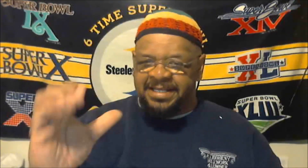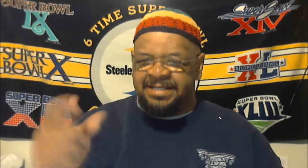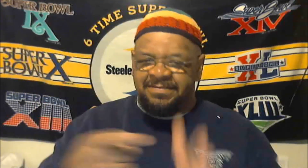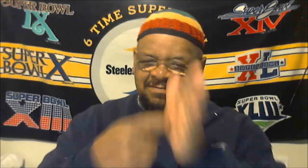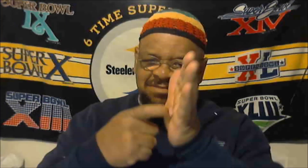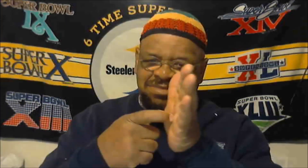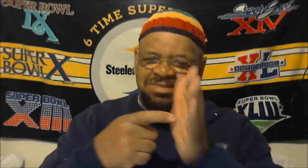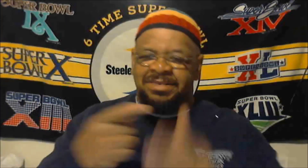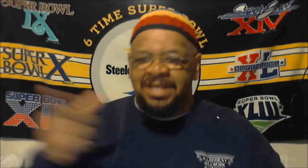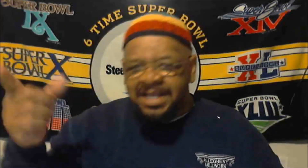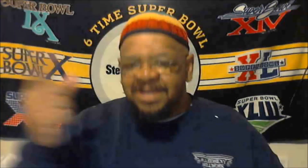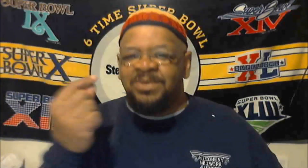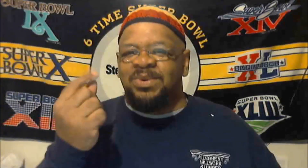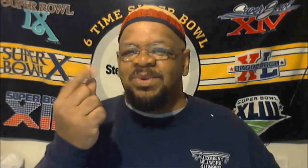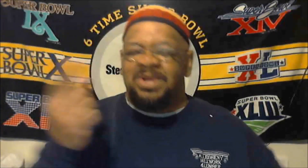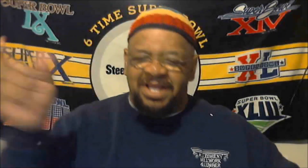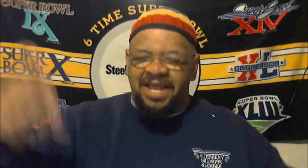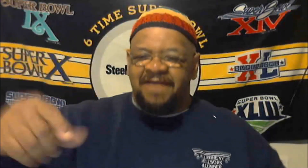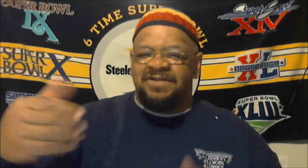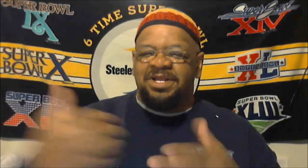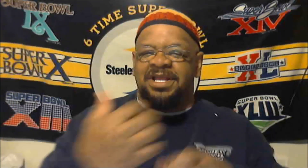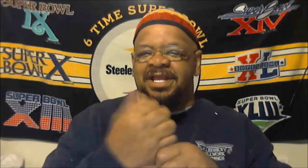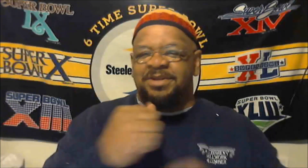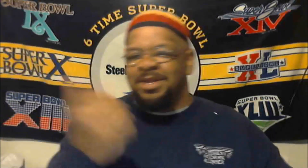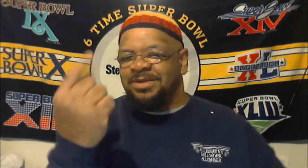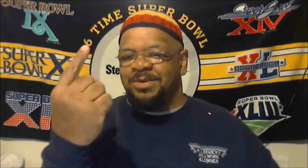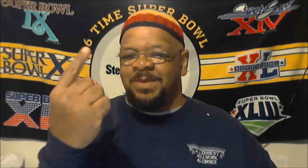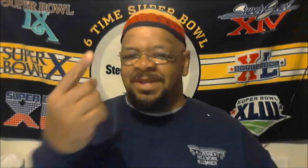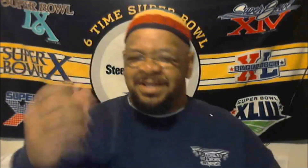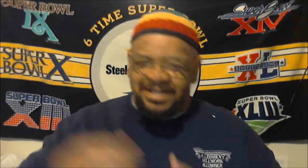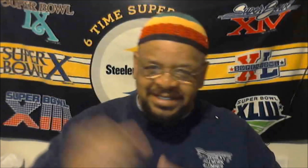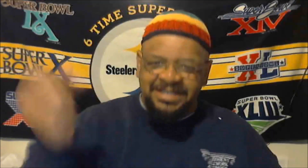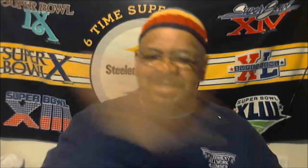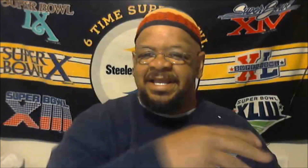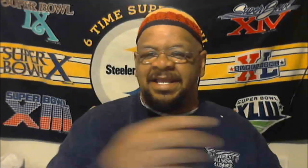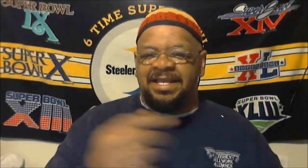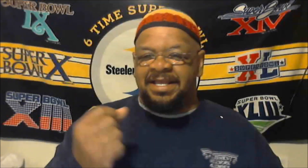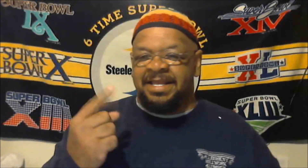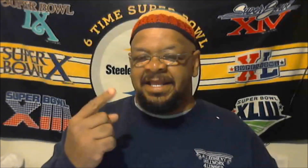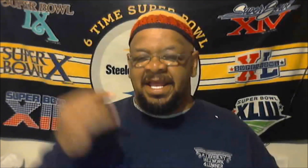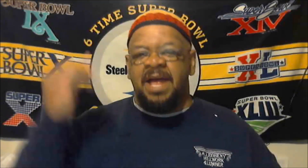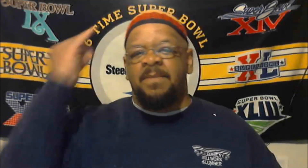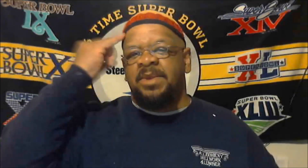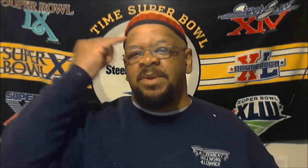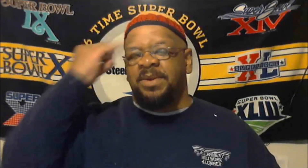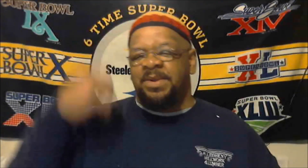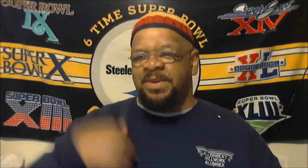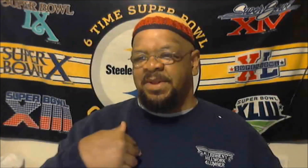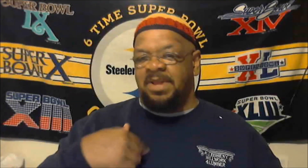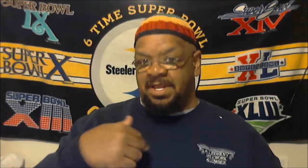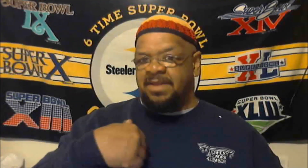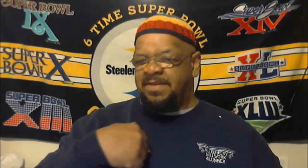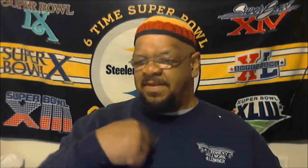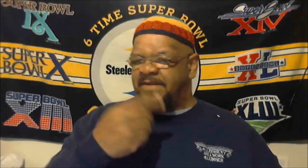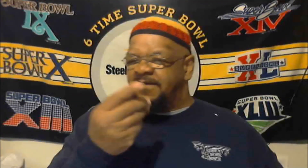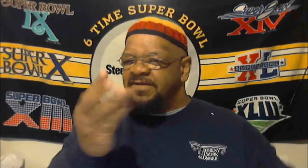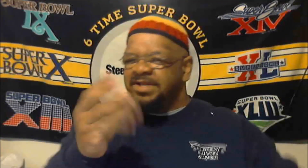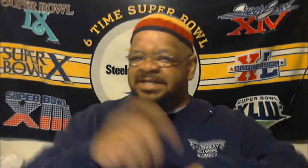So two little pieces of chives. They're really pretty. Right on top. have to do that in. Now I have to serve on the last